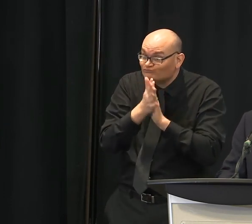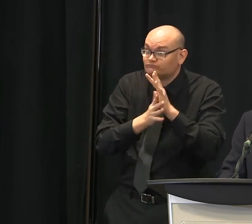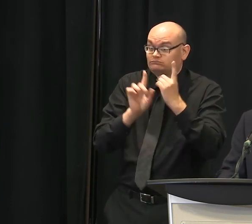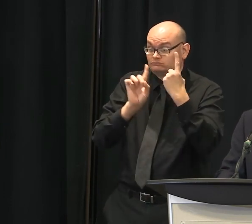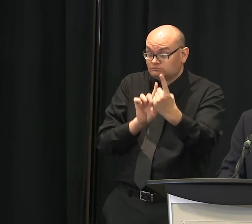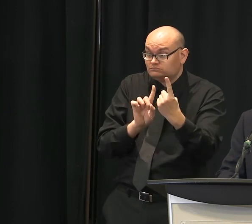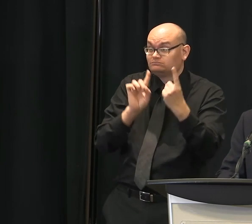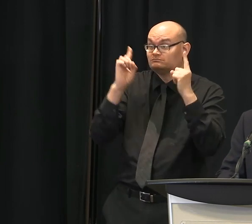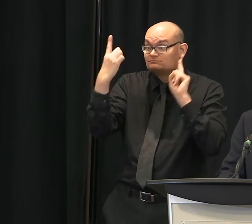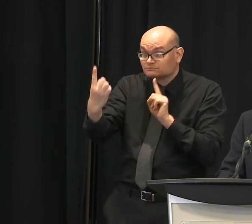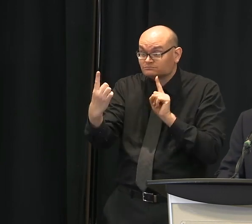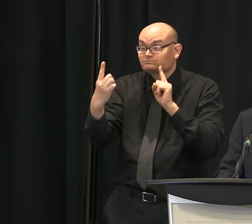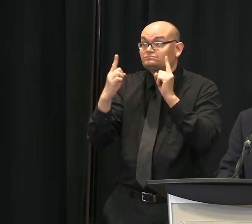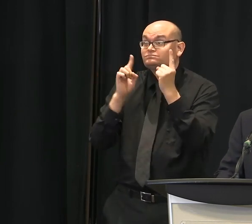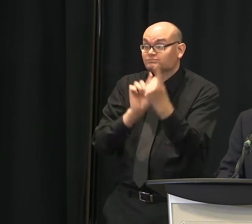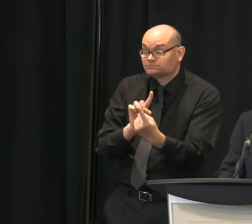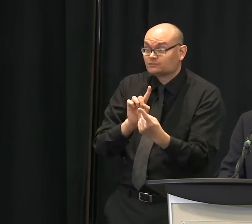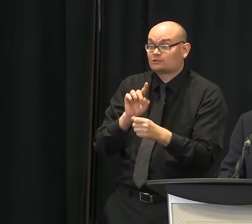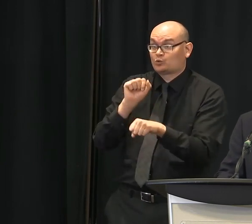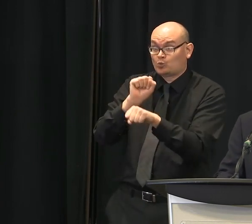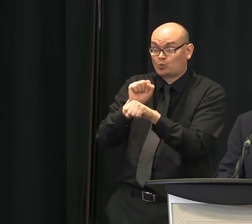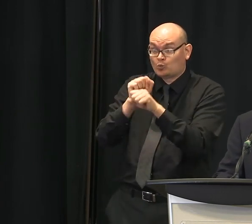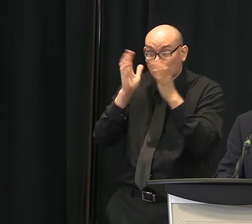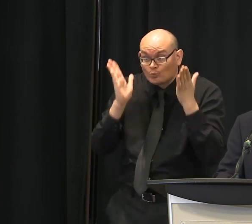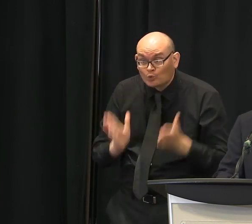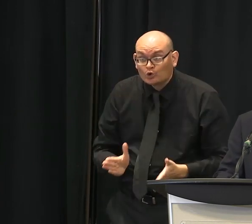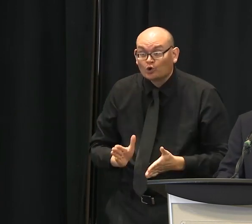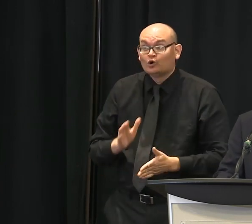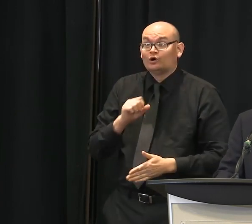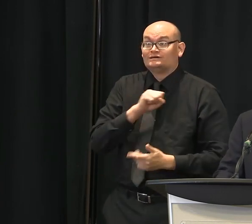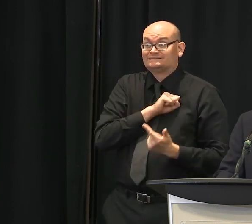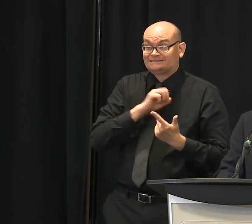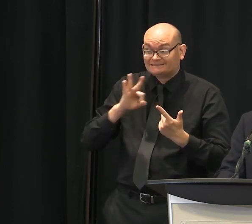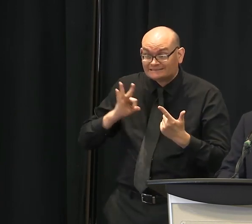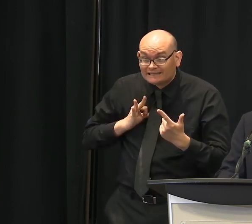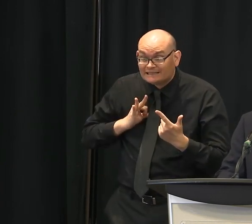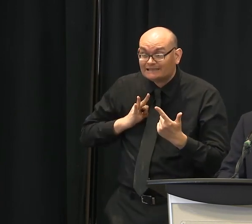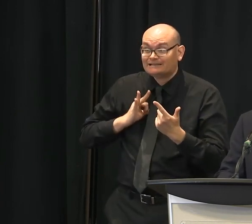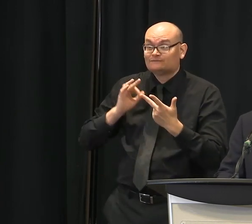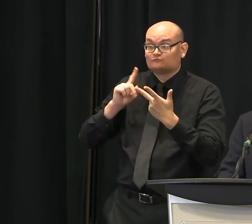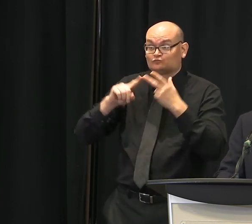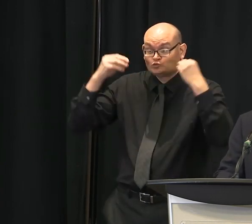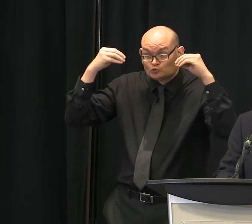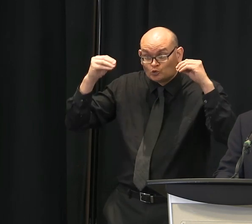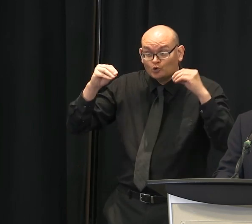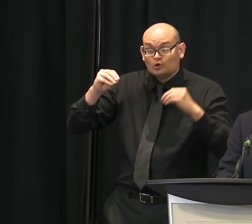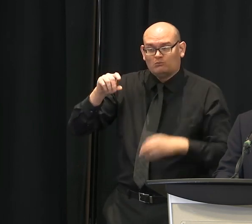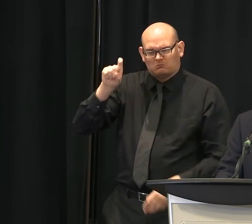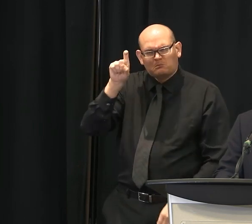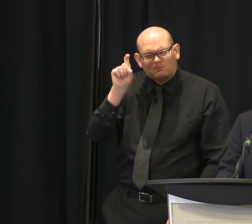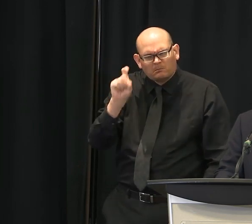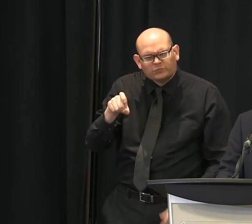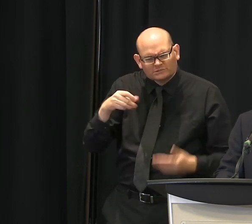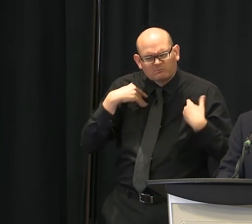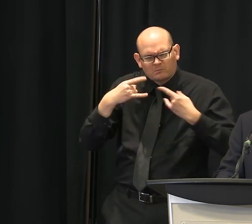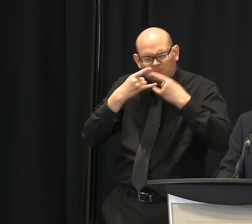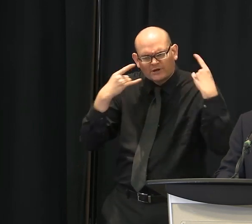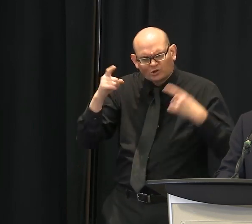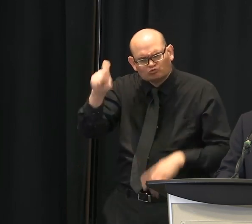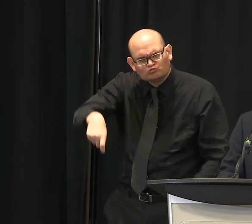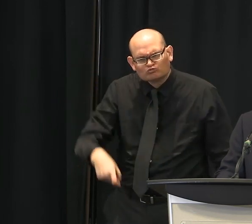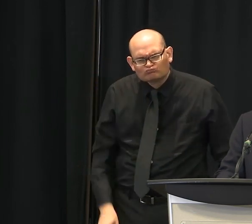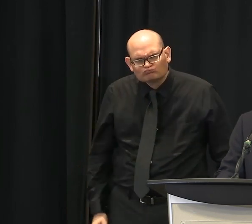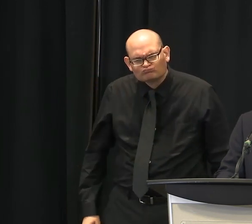in stores and shops and supermarkets and everywhere else, they should be wearing masks. And, you know,